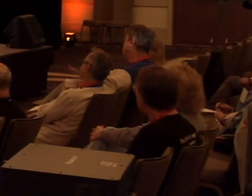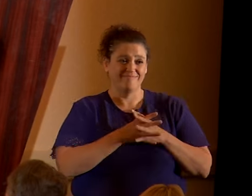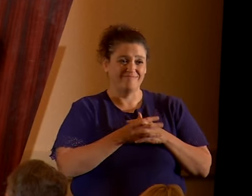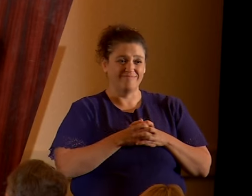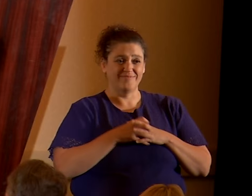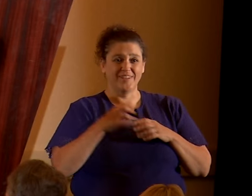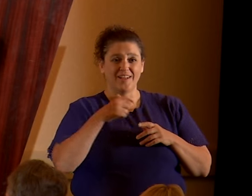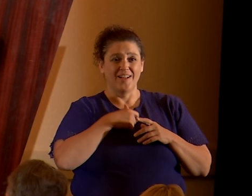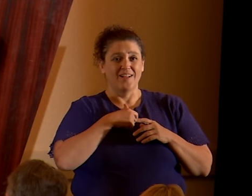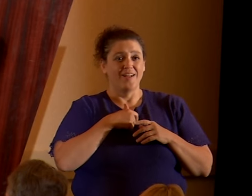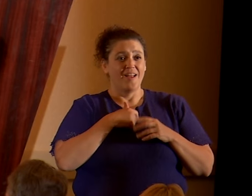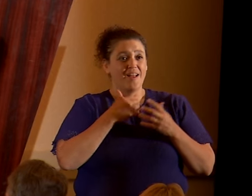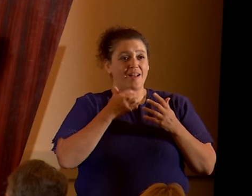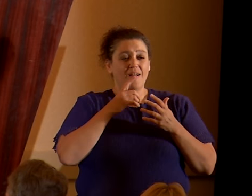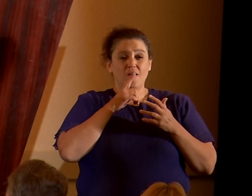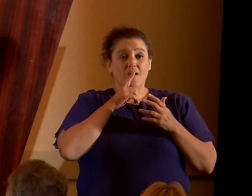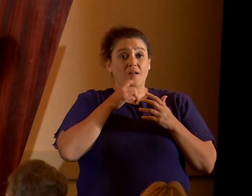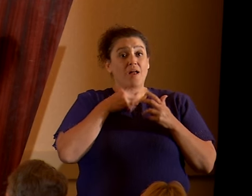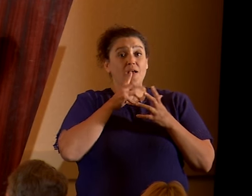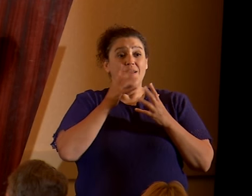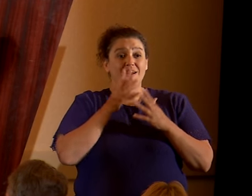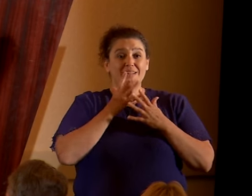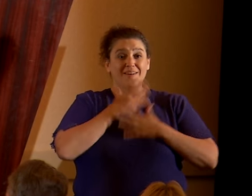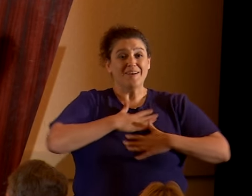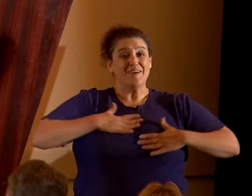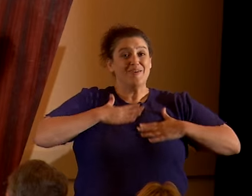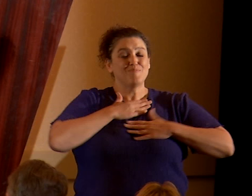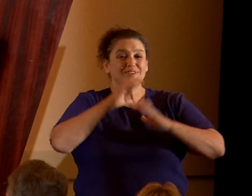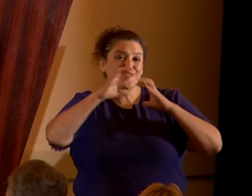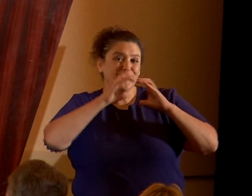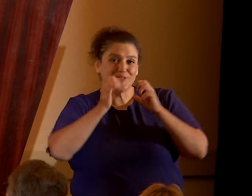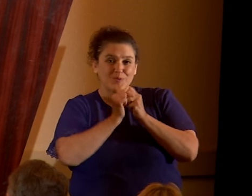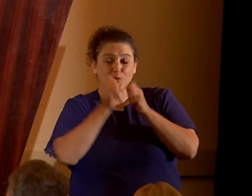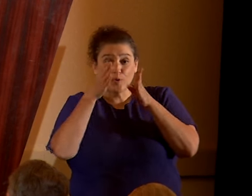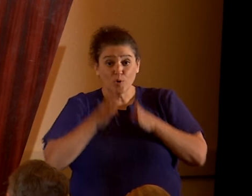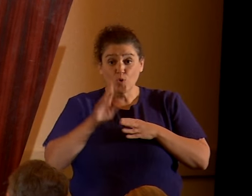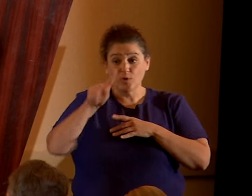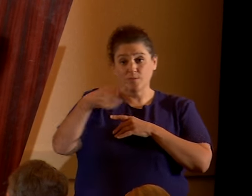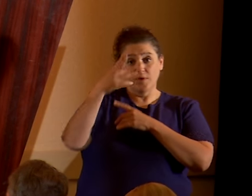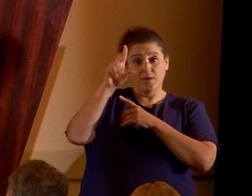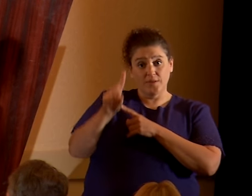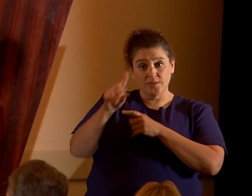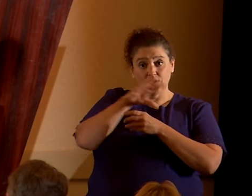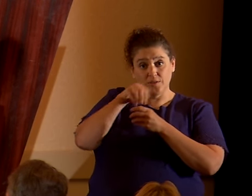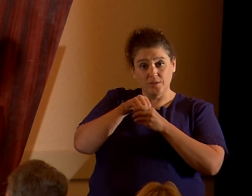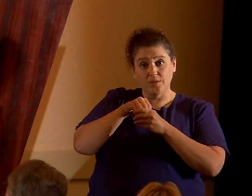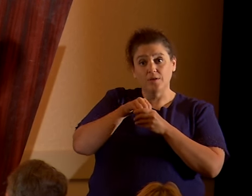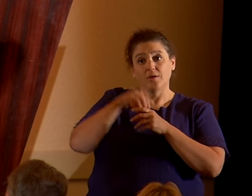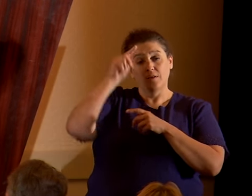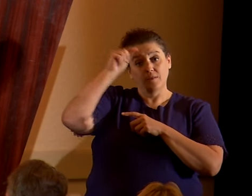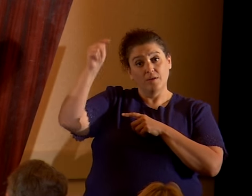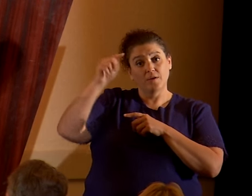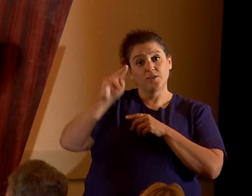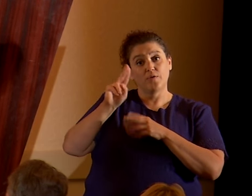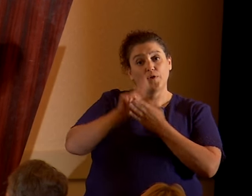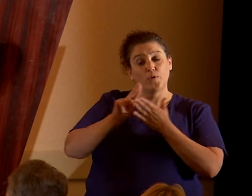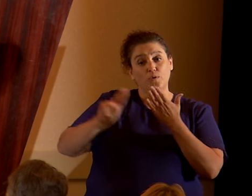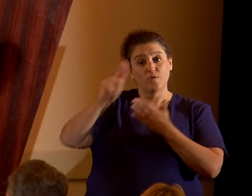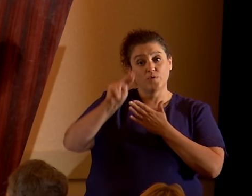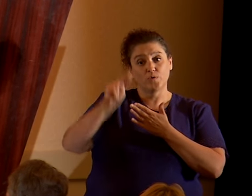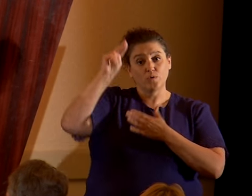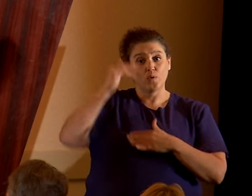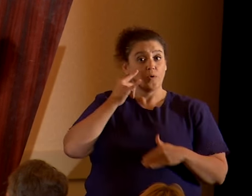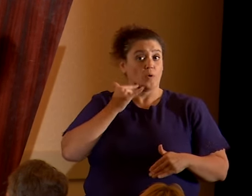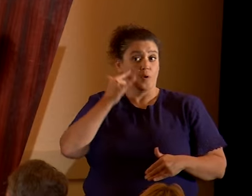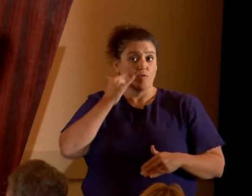I've had an unpleasant conversation, actually, with a person who holds a PhD in anthropology in a university in Northern California. I don't like to